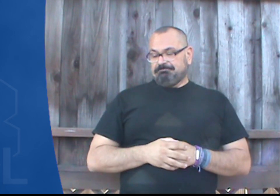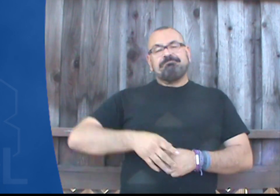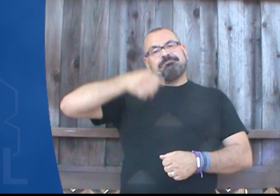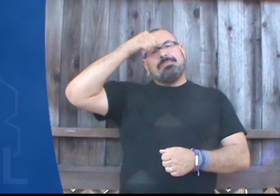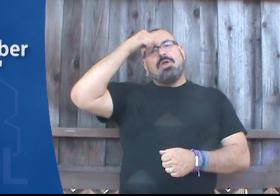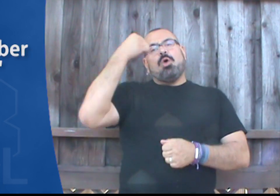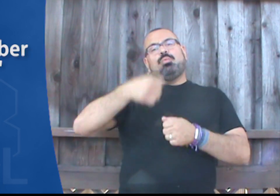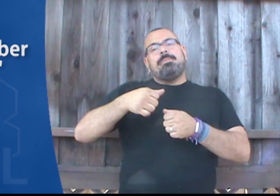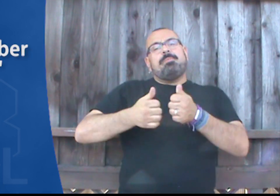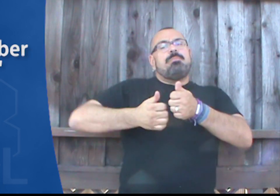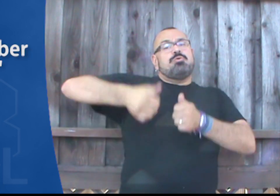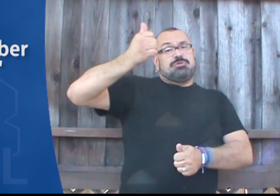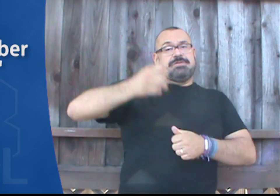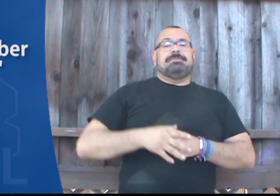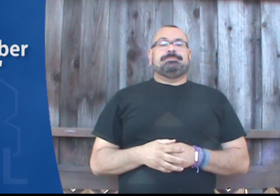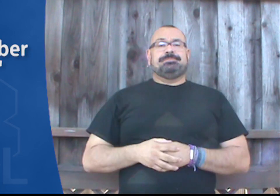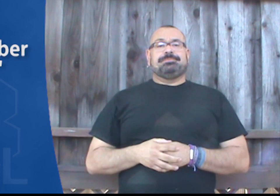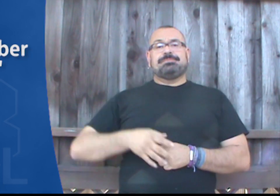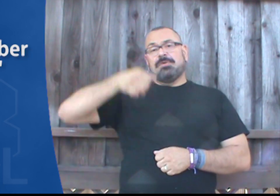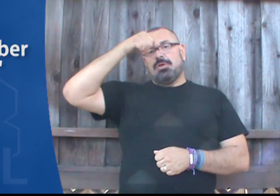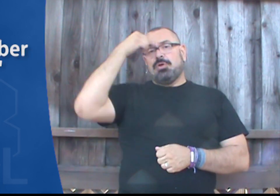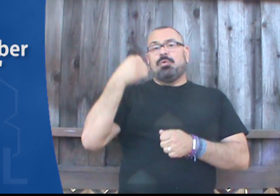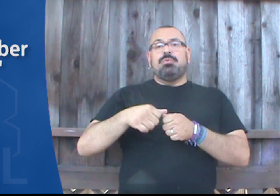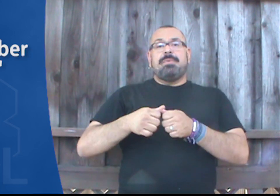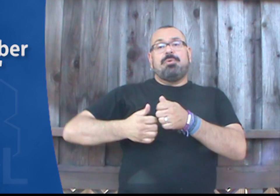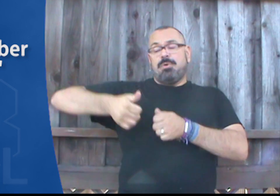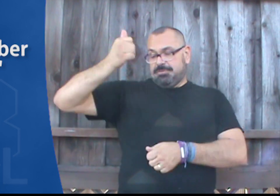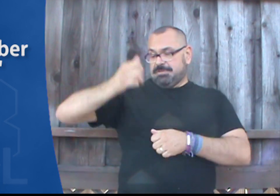Remember most, remember most.